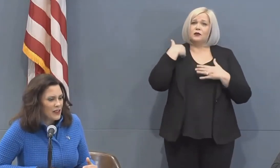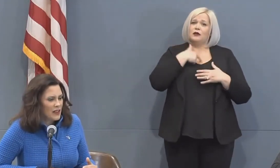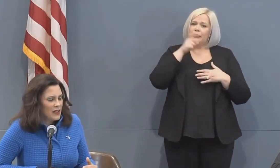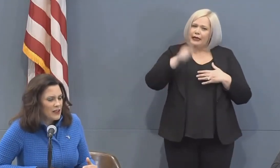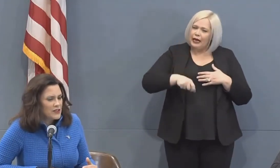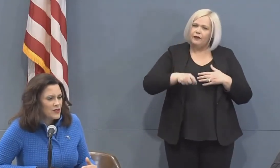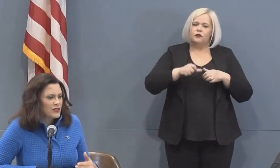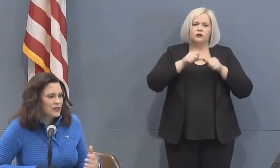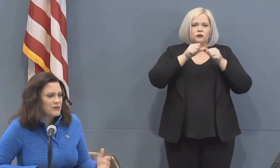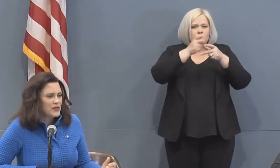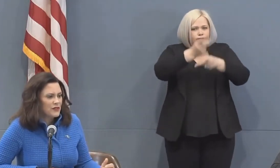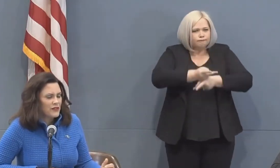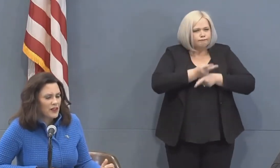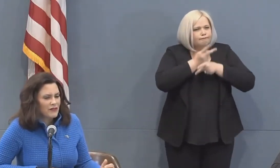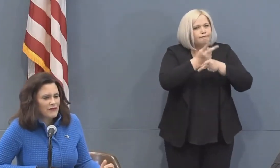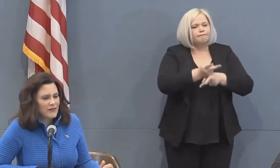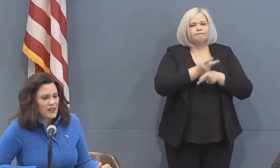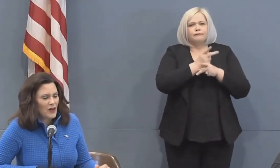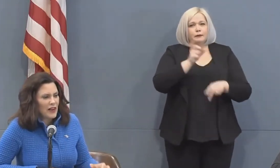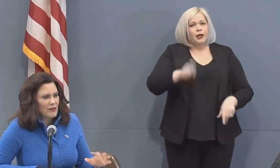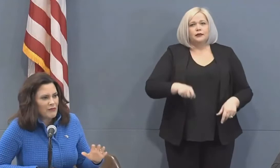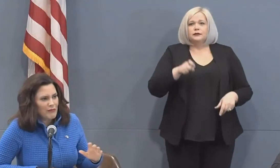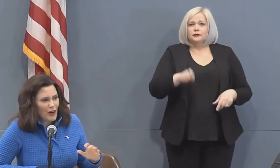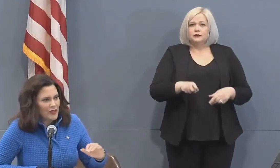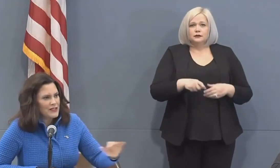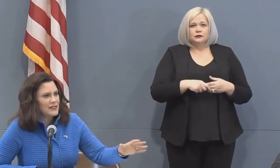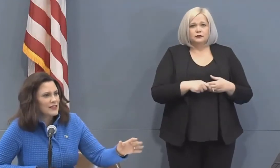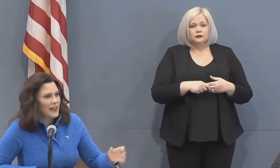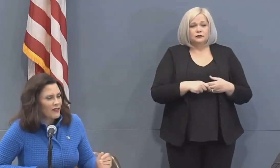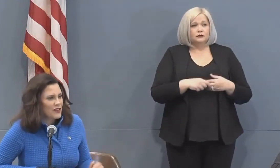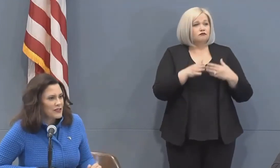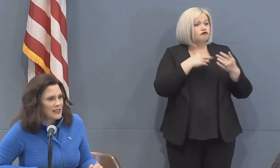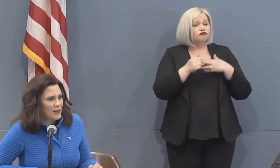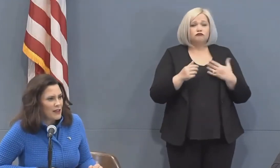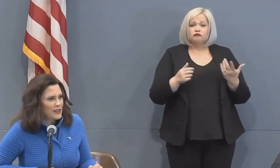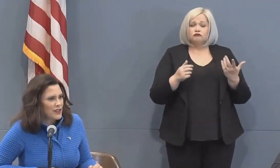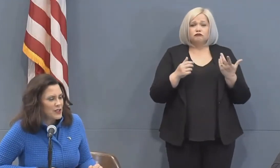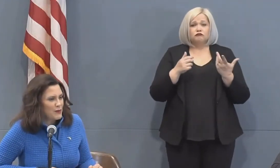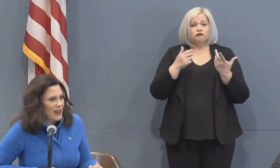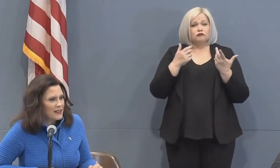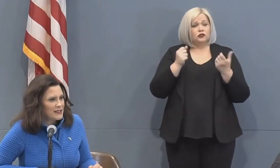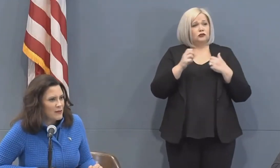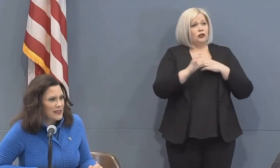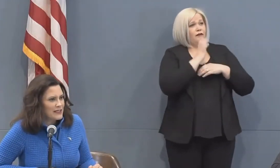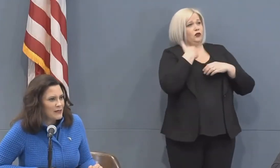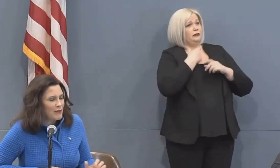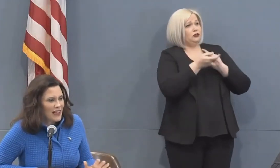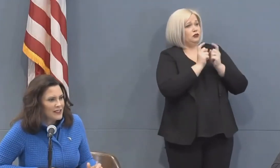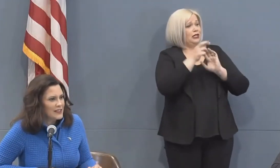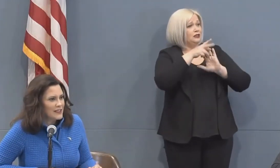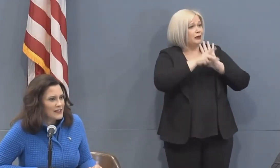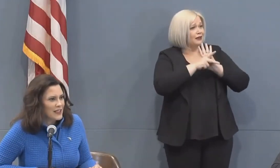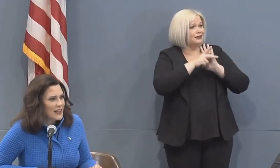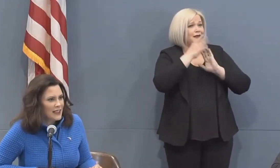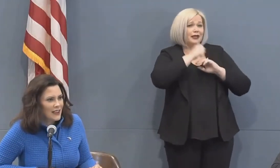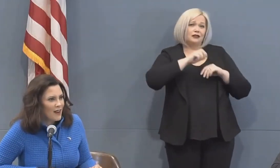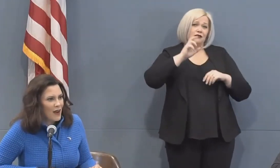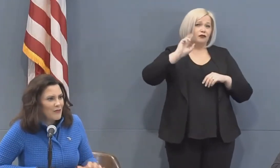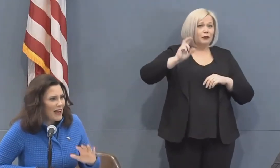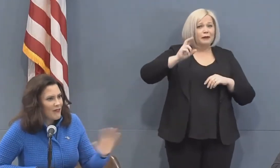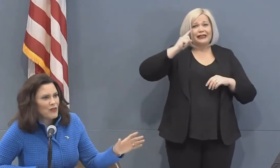here so in terms of you know any partisan efforts to get me to change policy based on politics